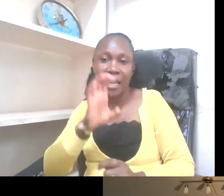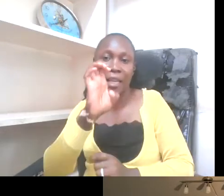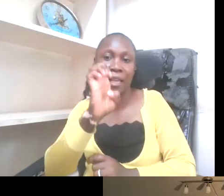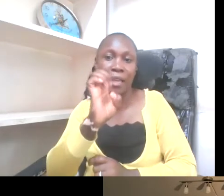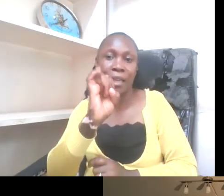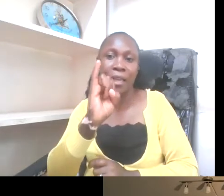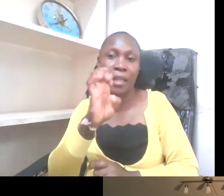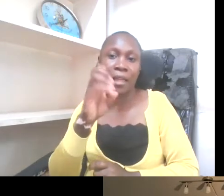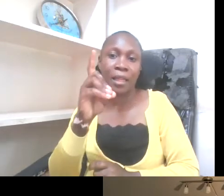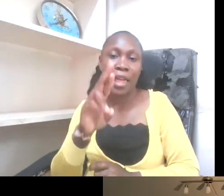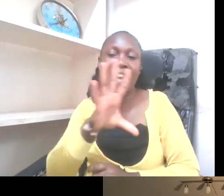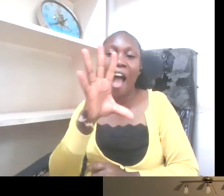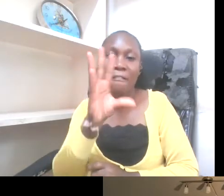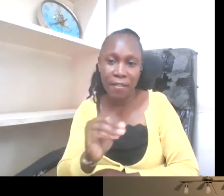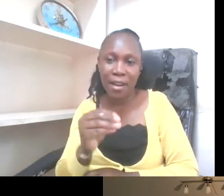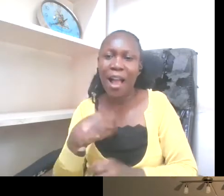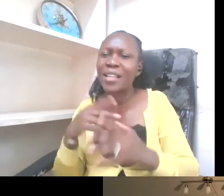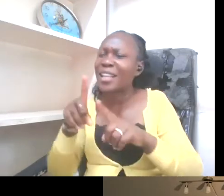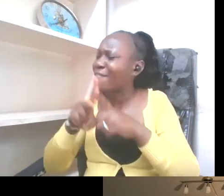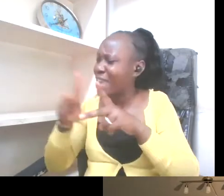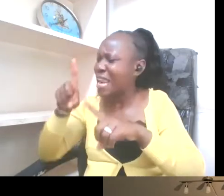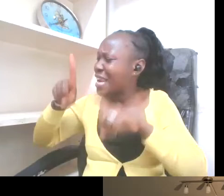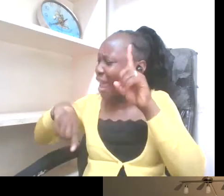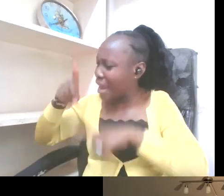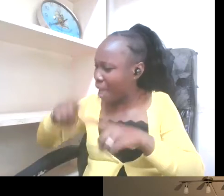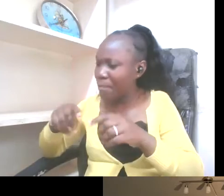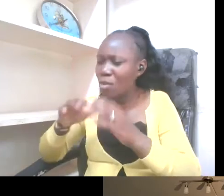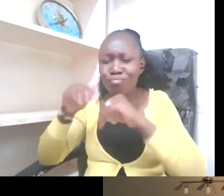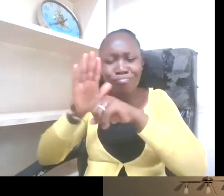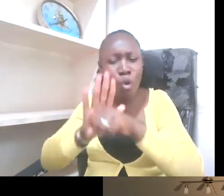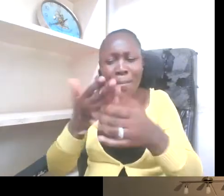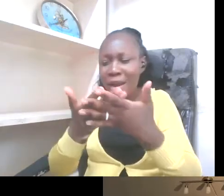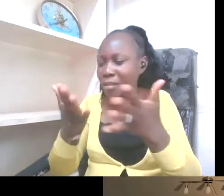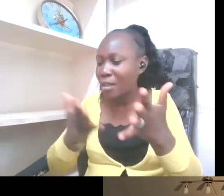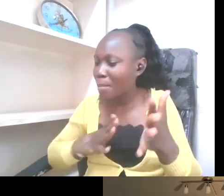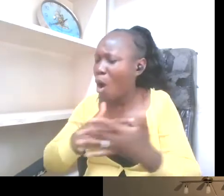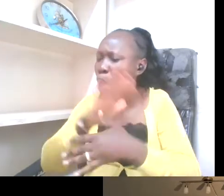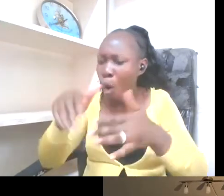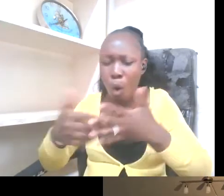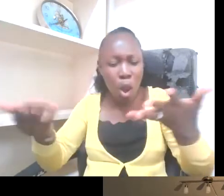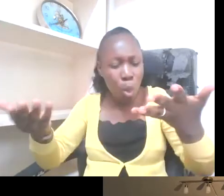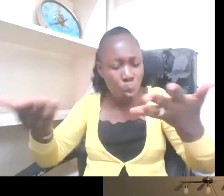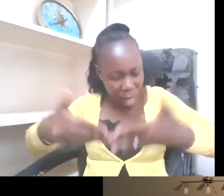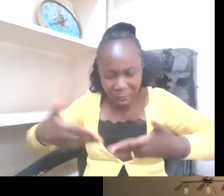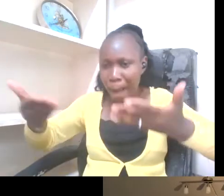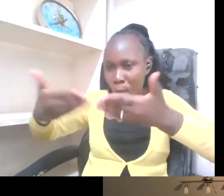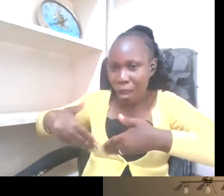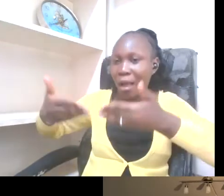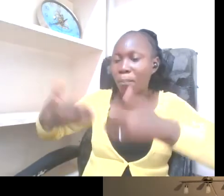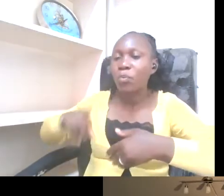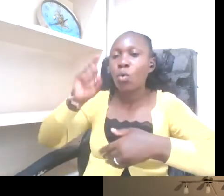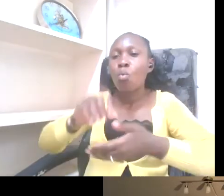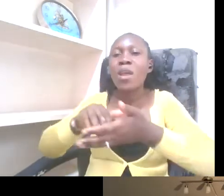space and there's no bureaucracy. A lot is welcome. We need a lot more volunteers. It's very